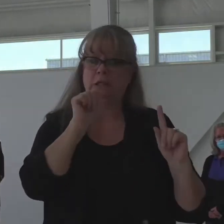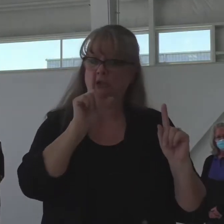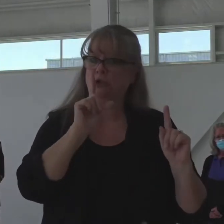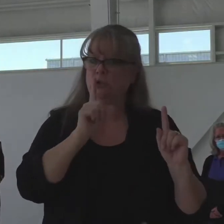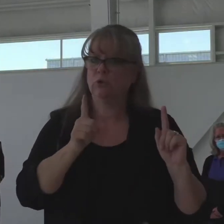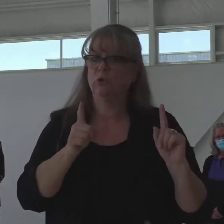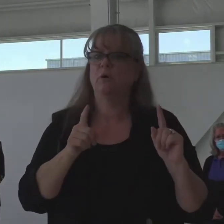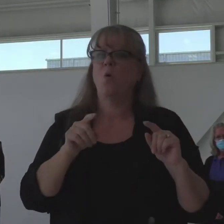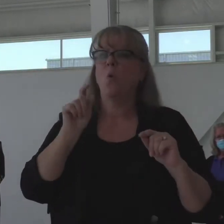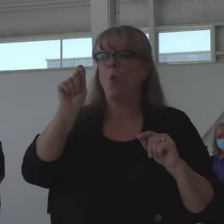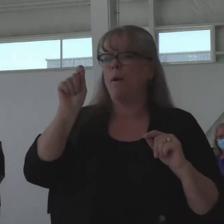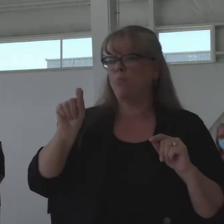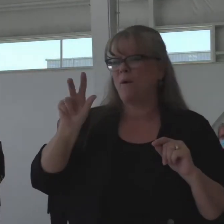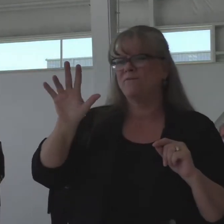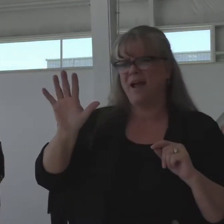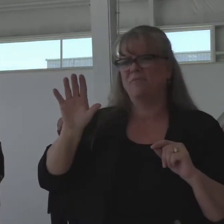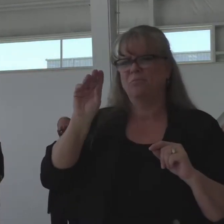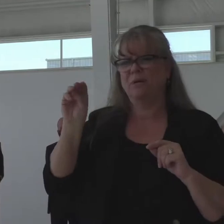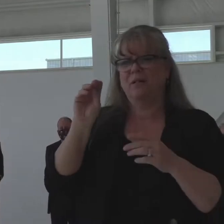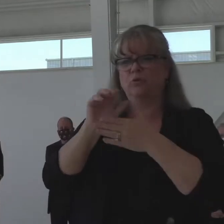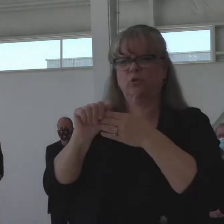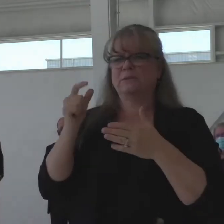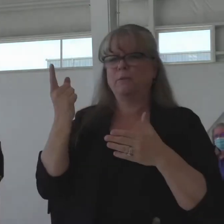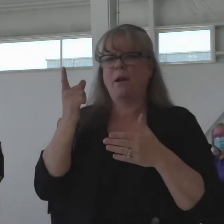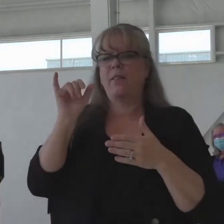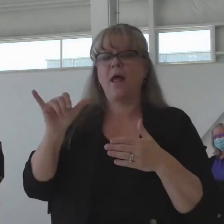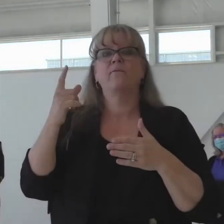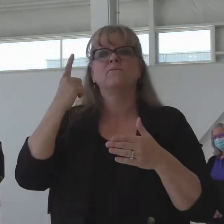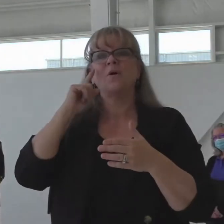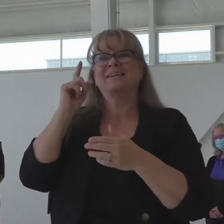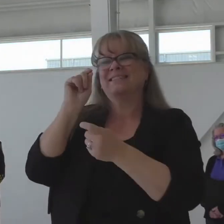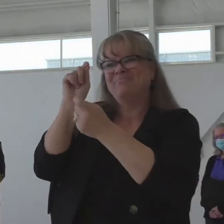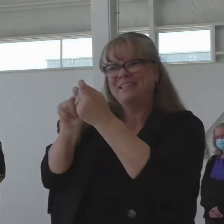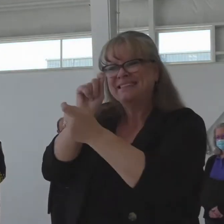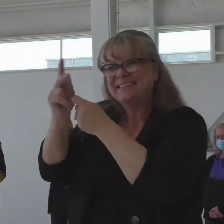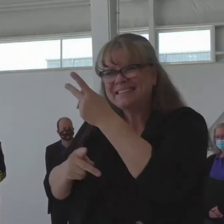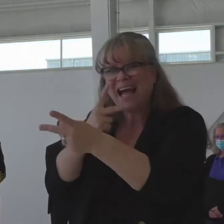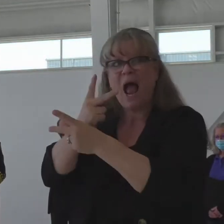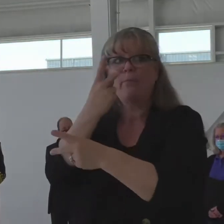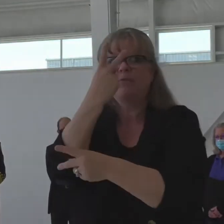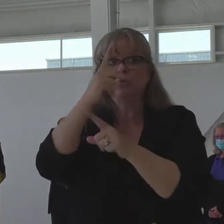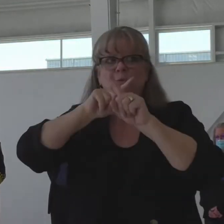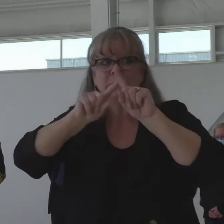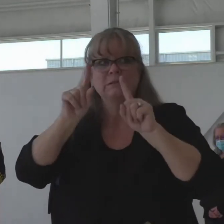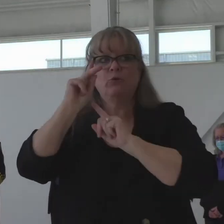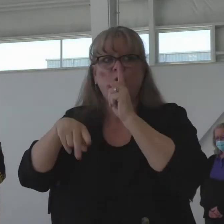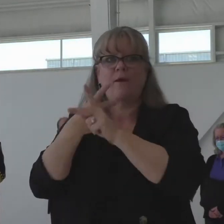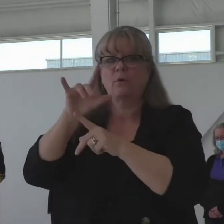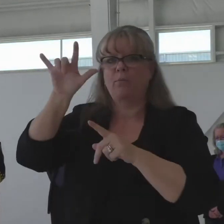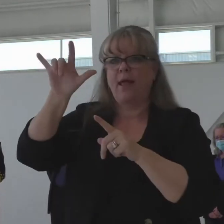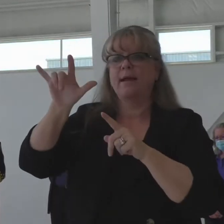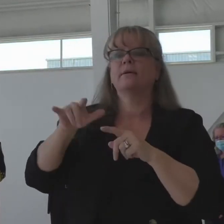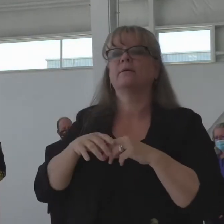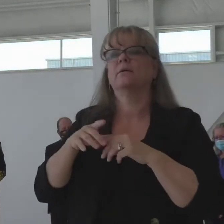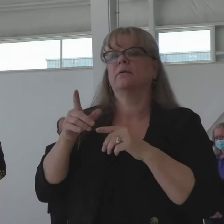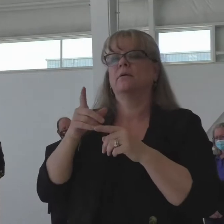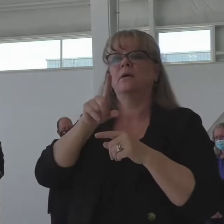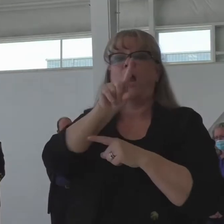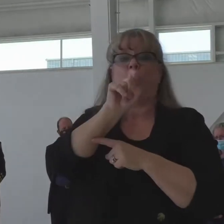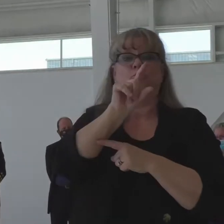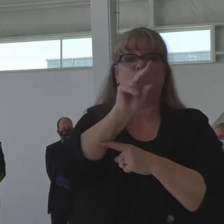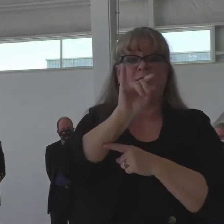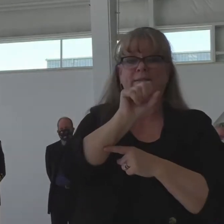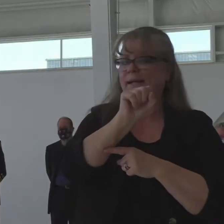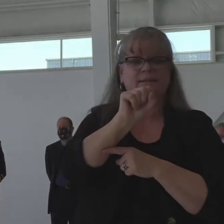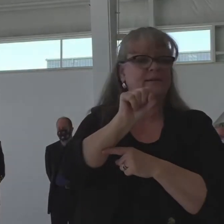for the Type 2 helicopters to extend those contracts from the $120 to the $2.3 that we